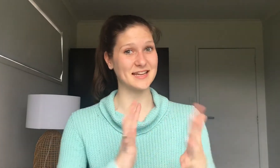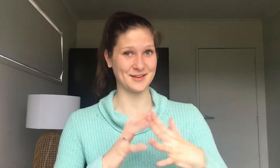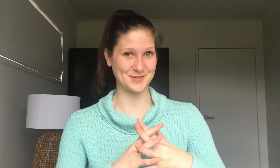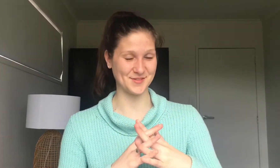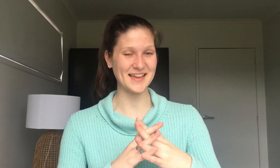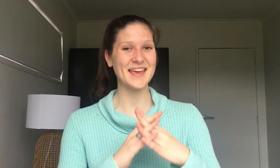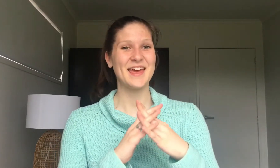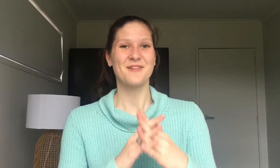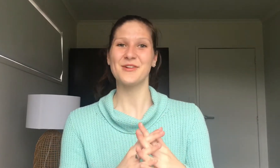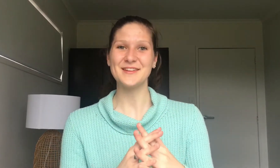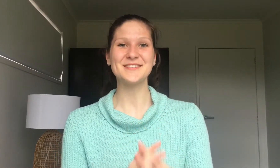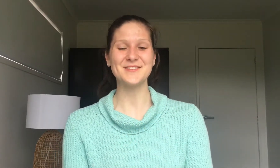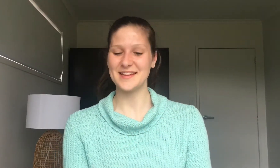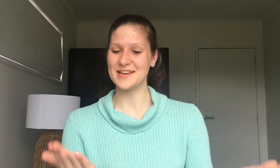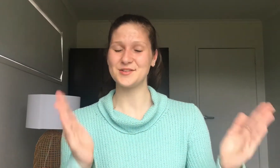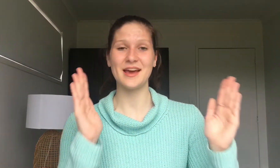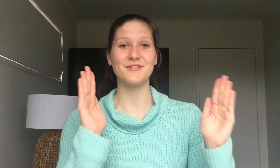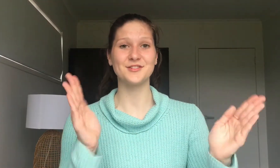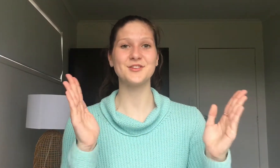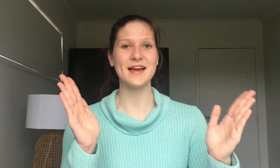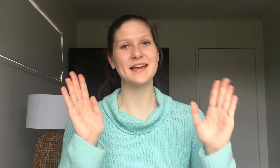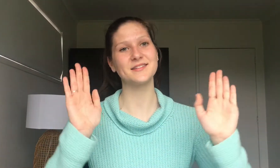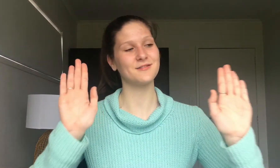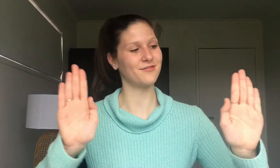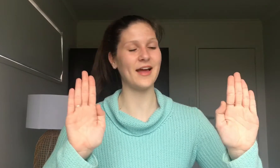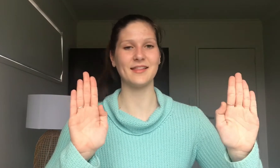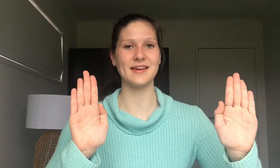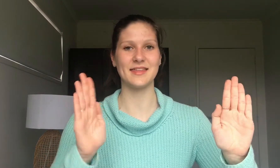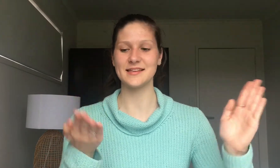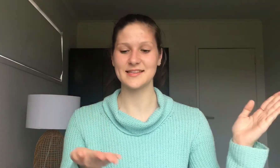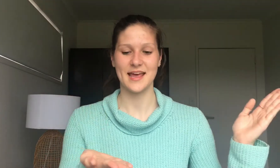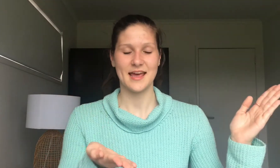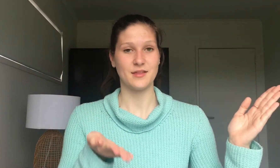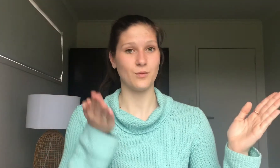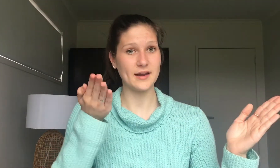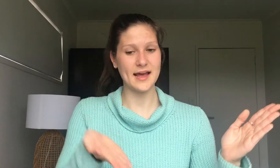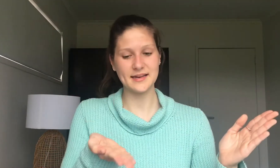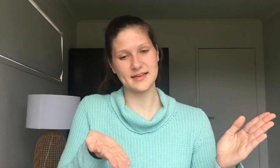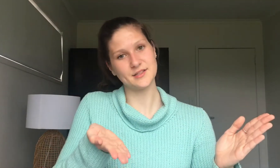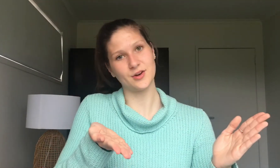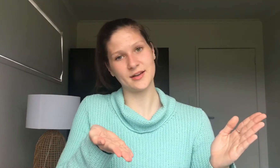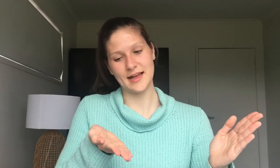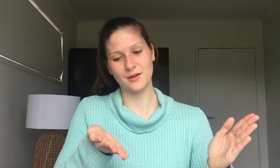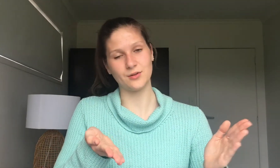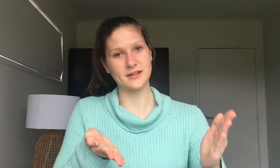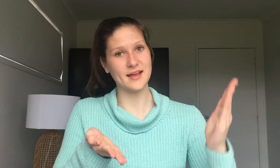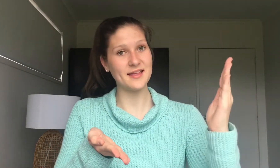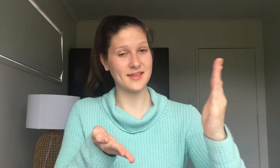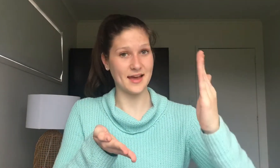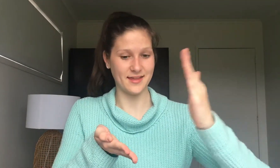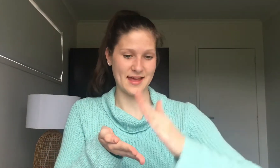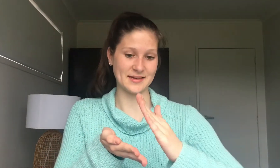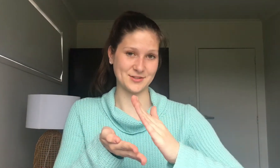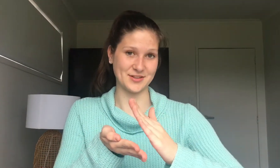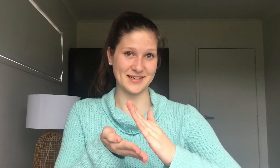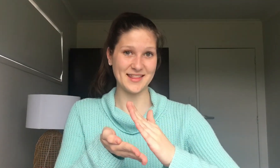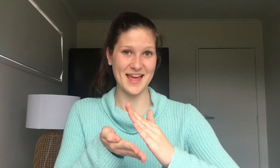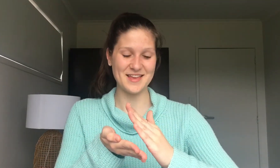Language Week. What you do is you have your two hands flat like this then one hand is on an angle like that the other hand is on another angle